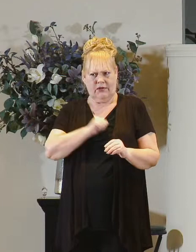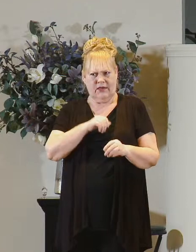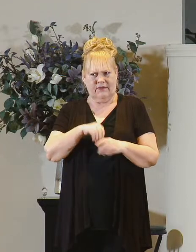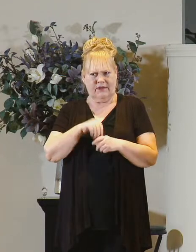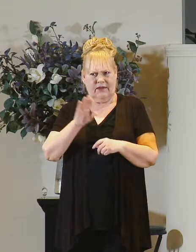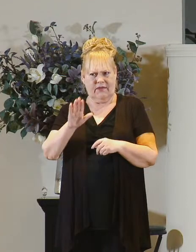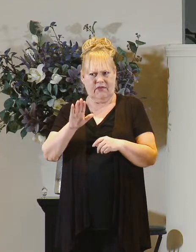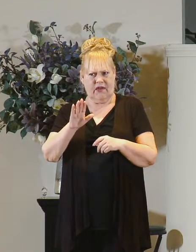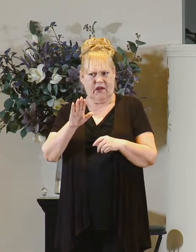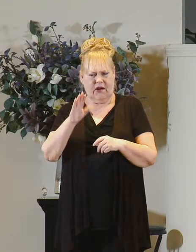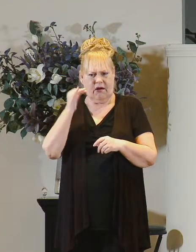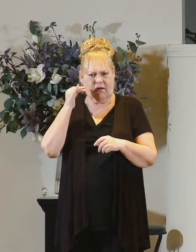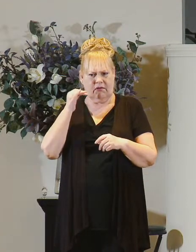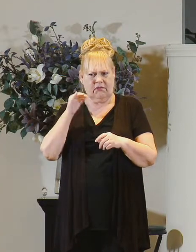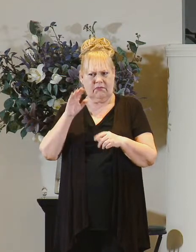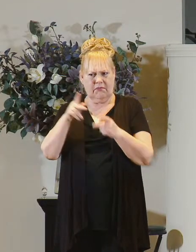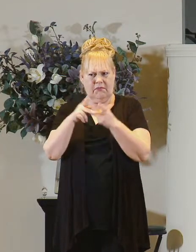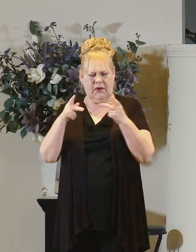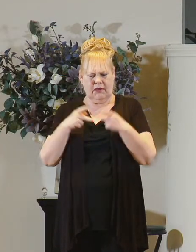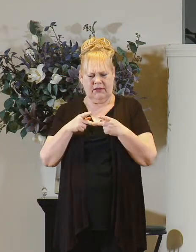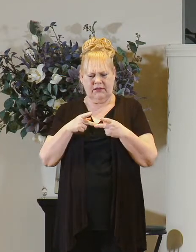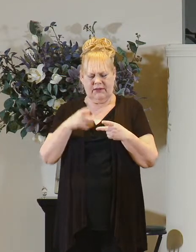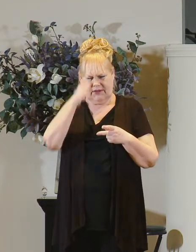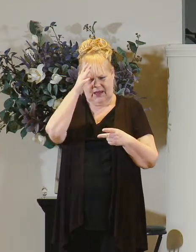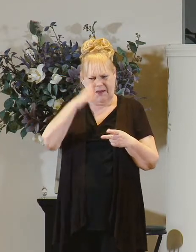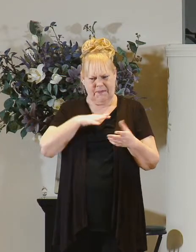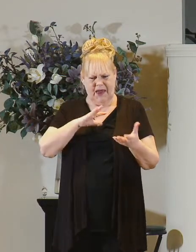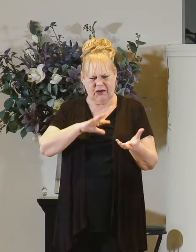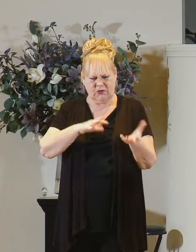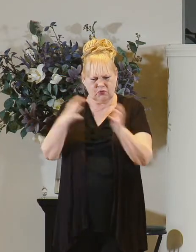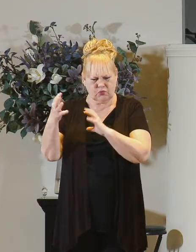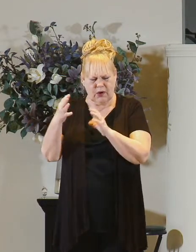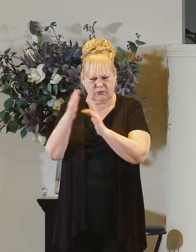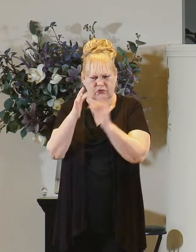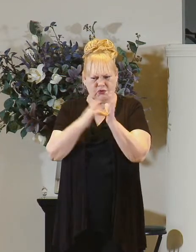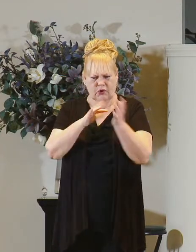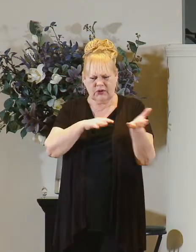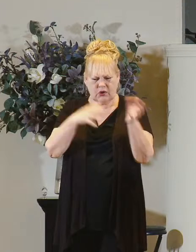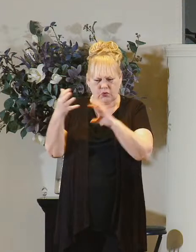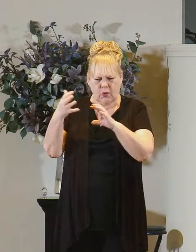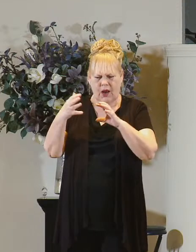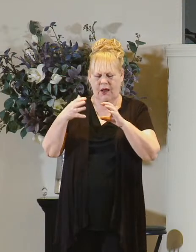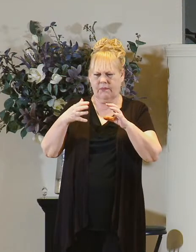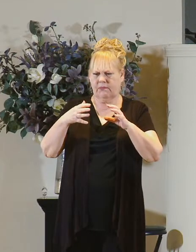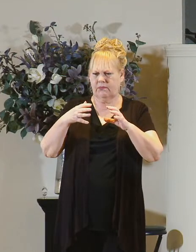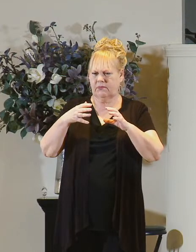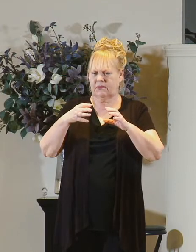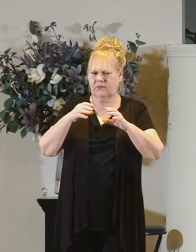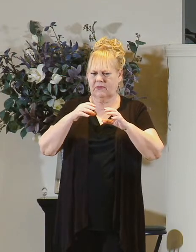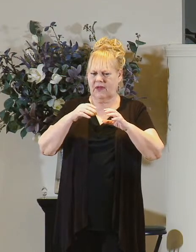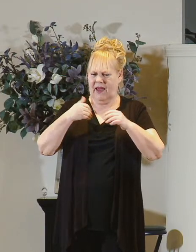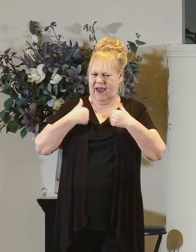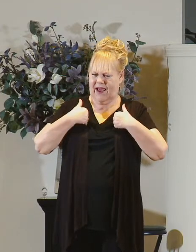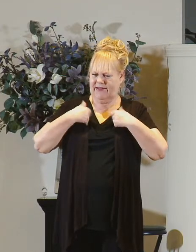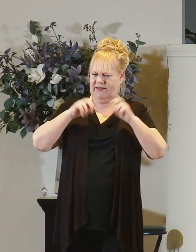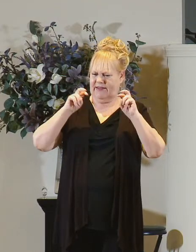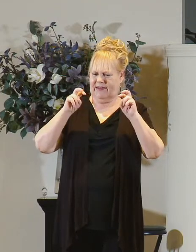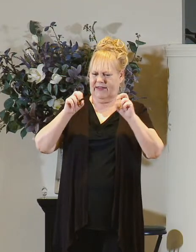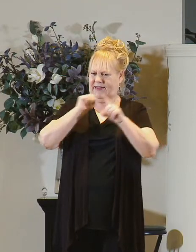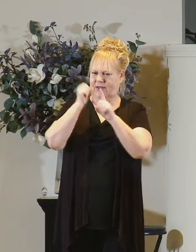this guy is a problem to their community he's a disruptive person he has an uncontrollable situation